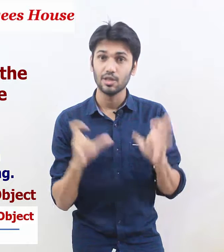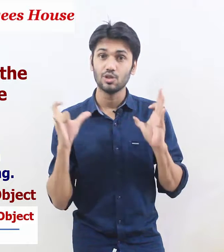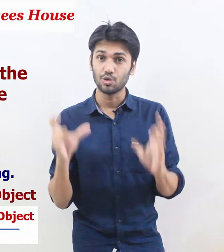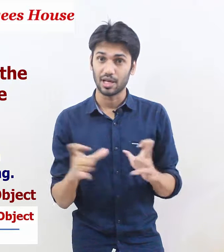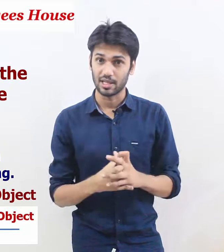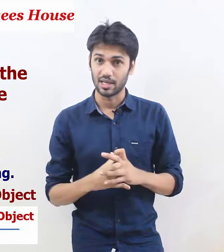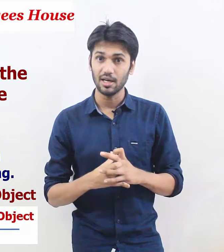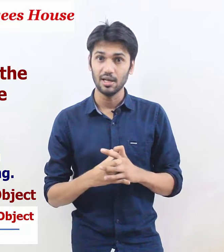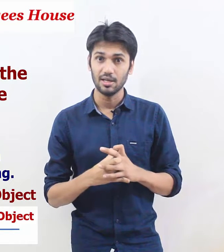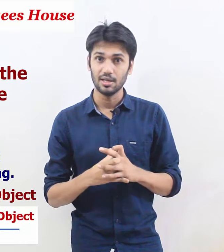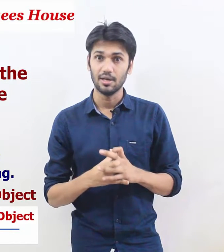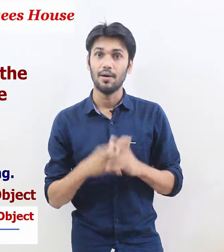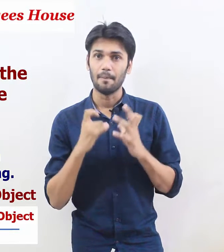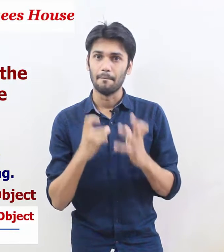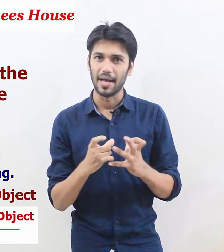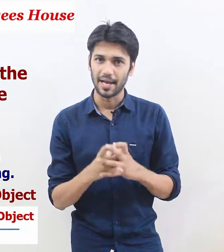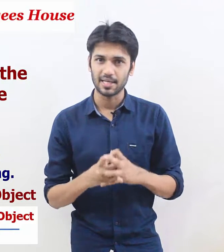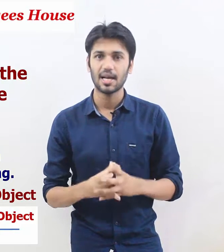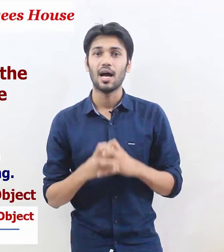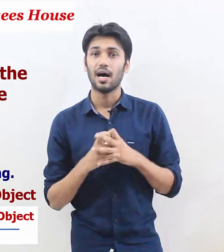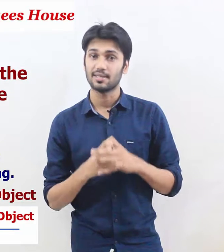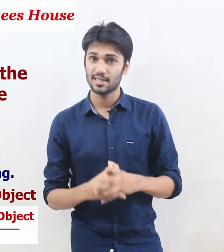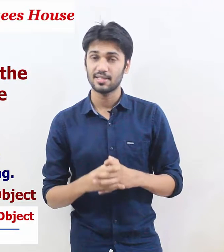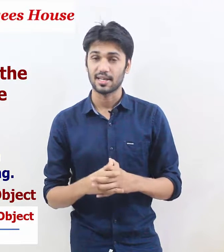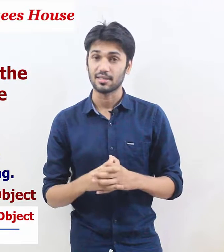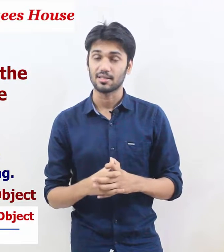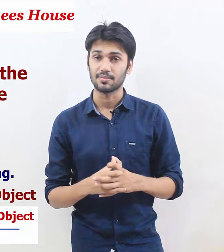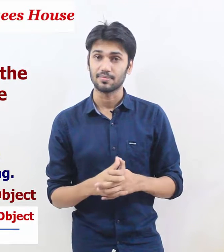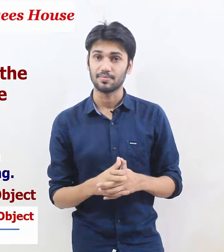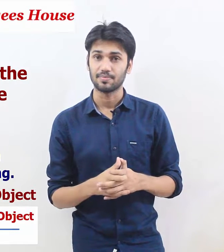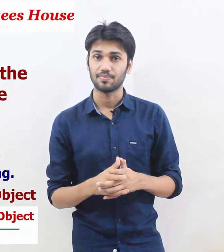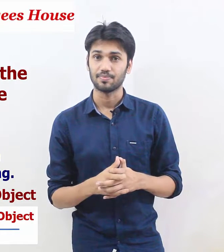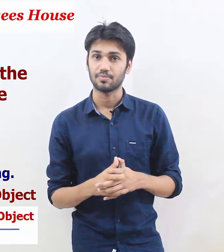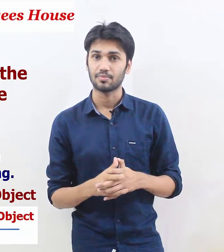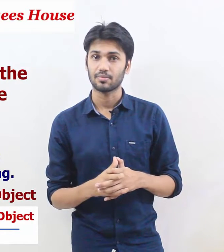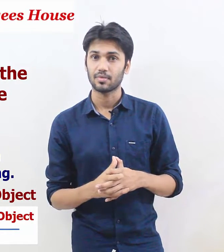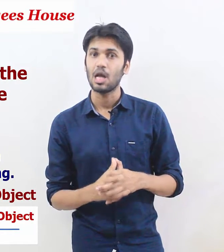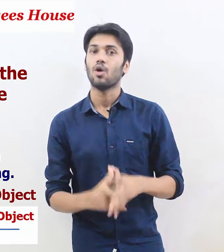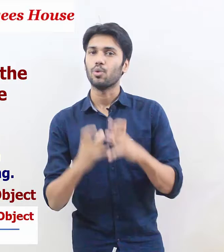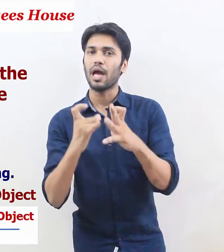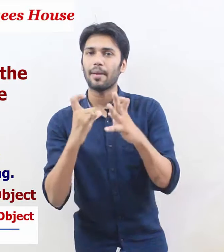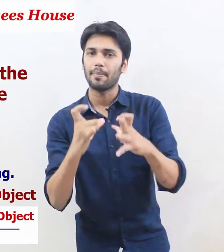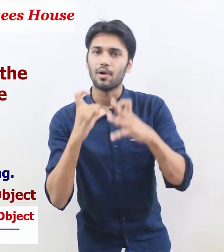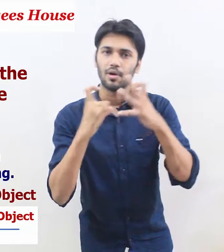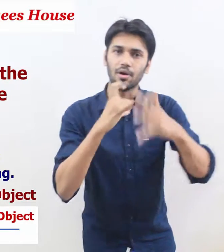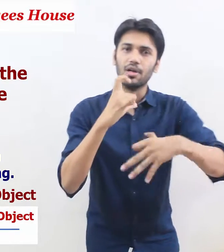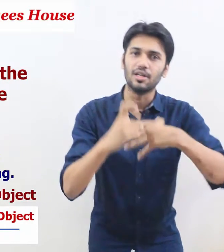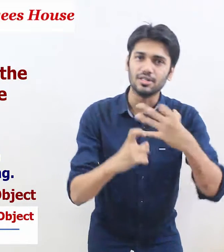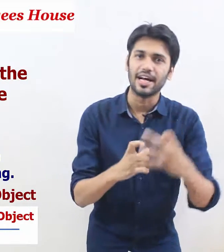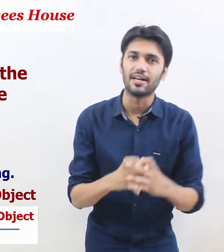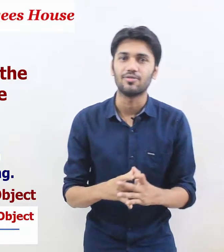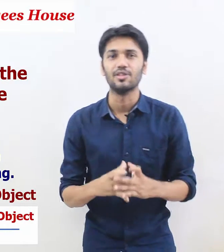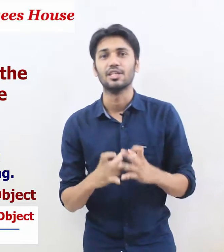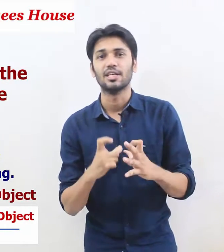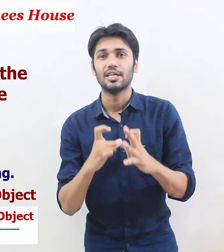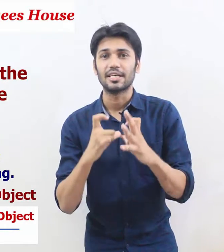together make a sentence we have learned that very